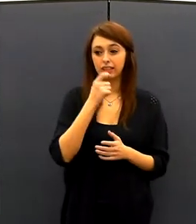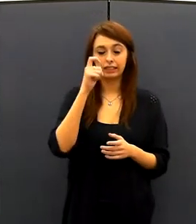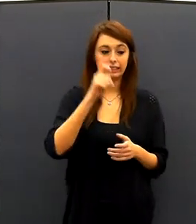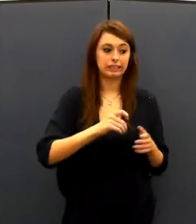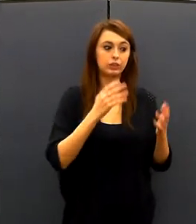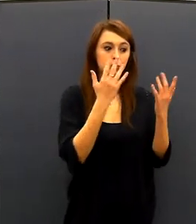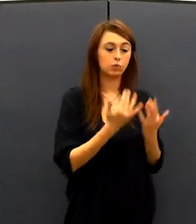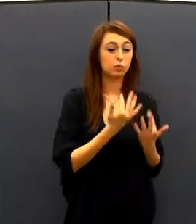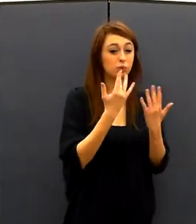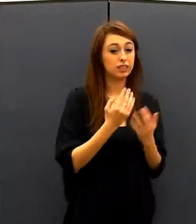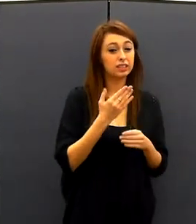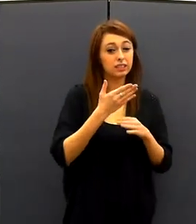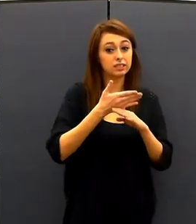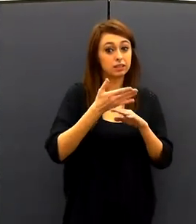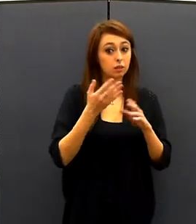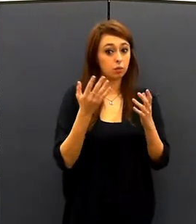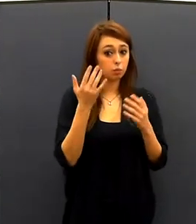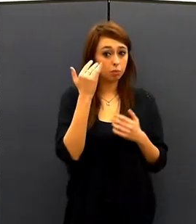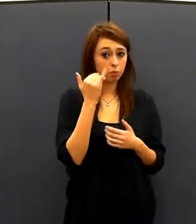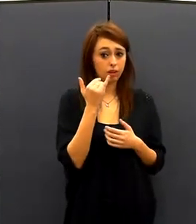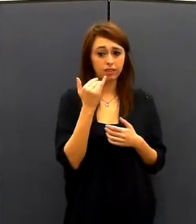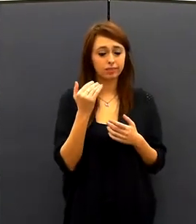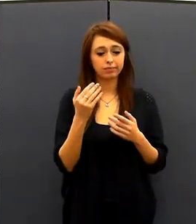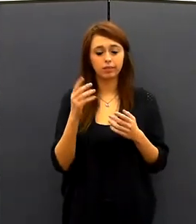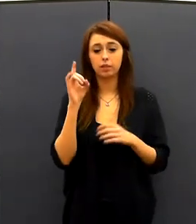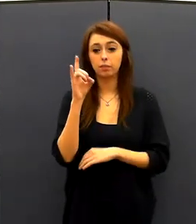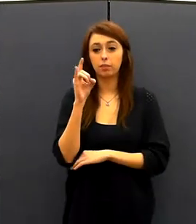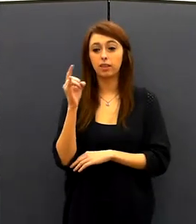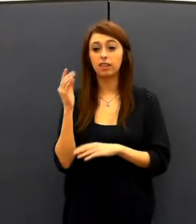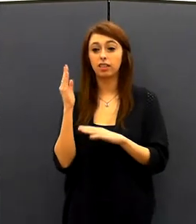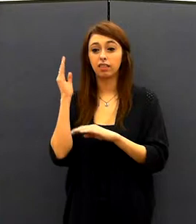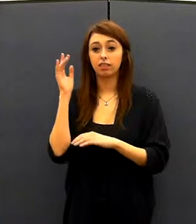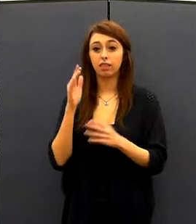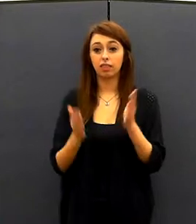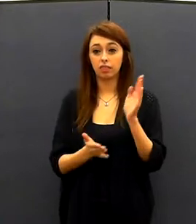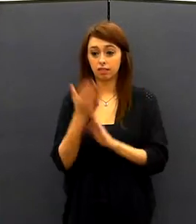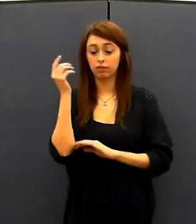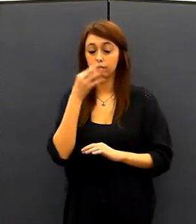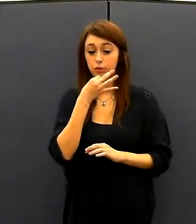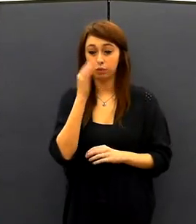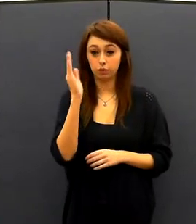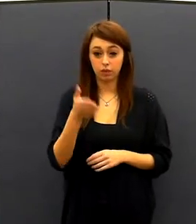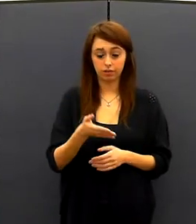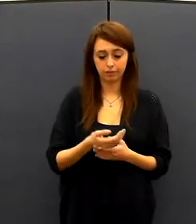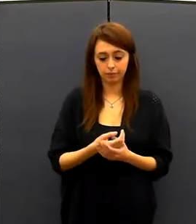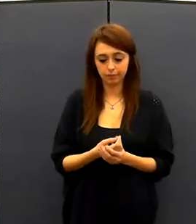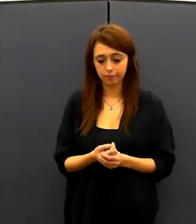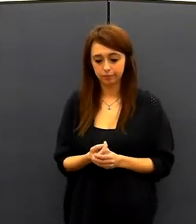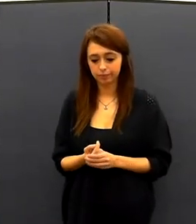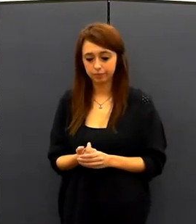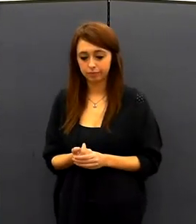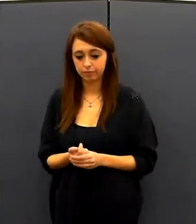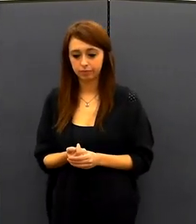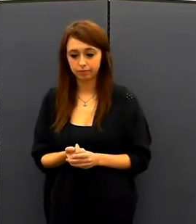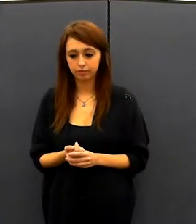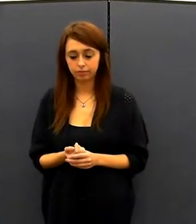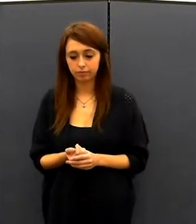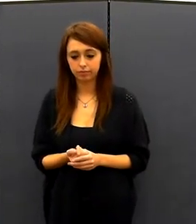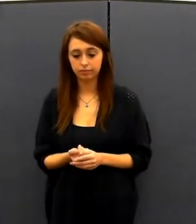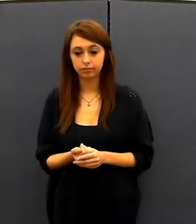the same place that you need to go. I was going to College Station in Texas and my one flight said that